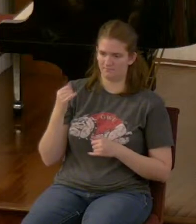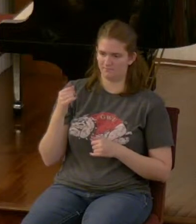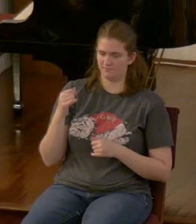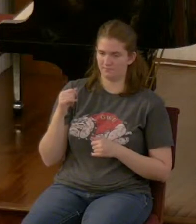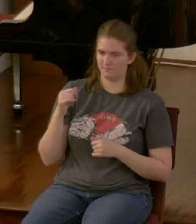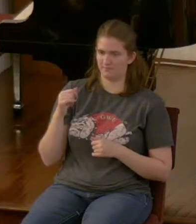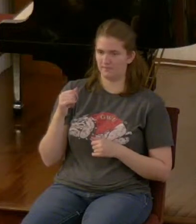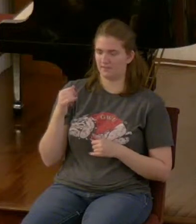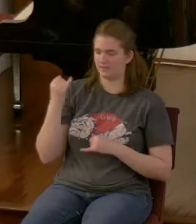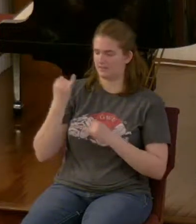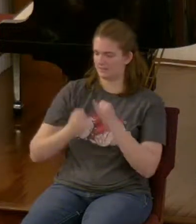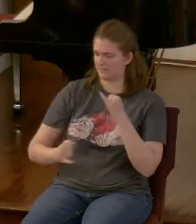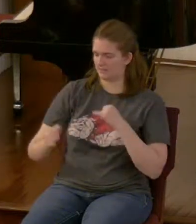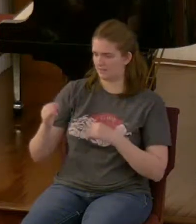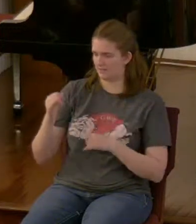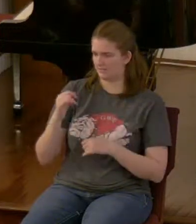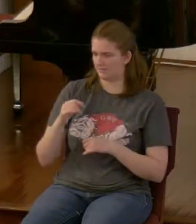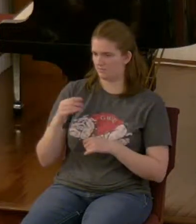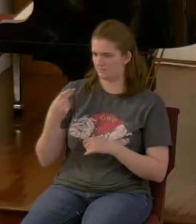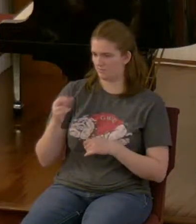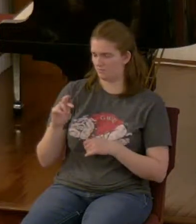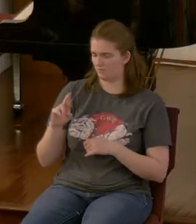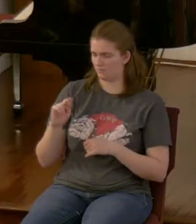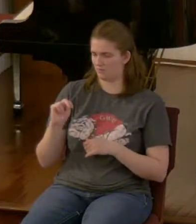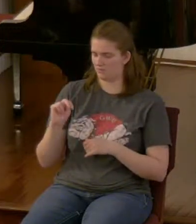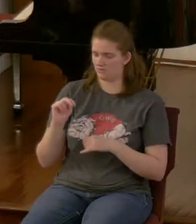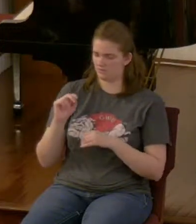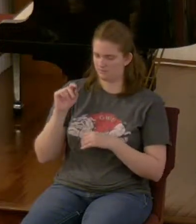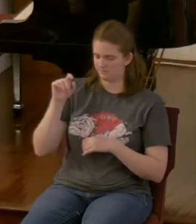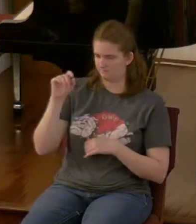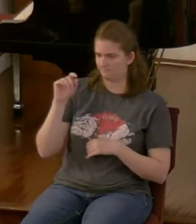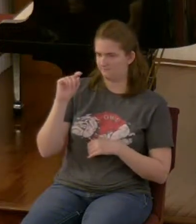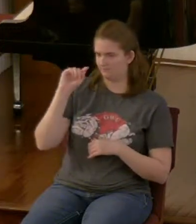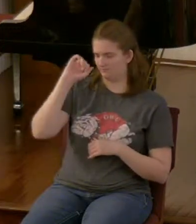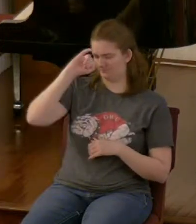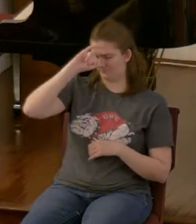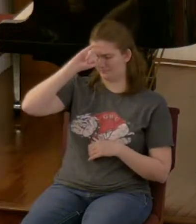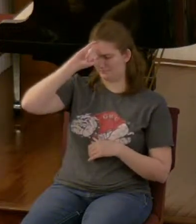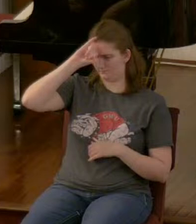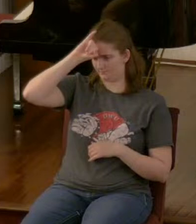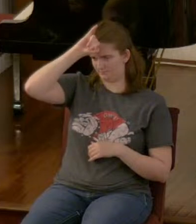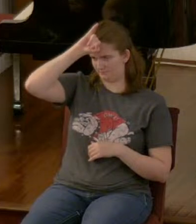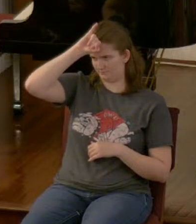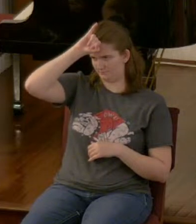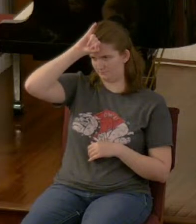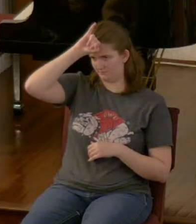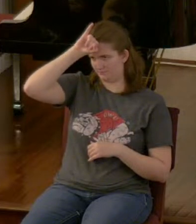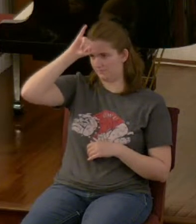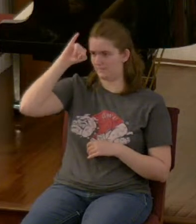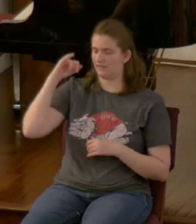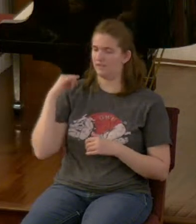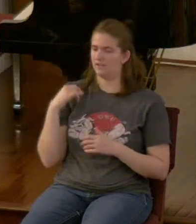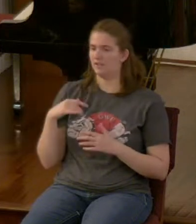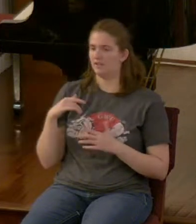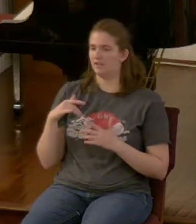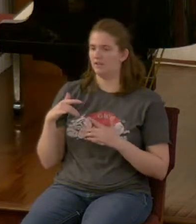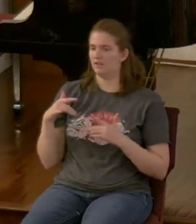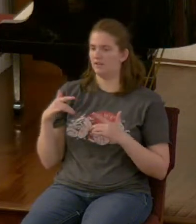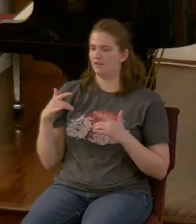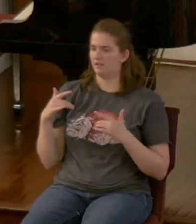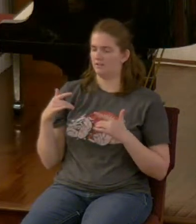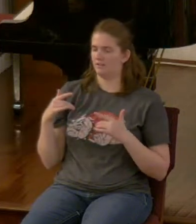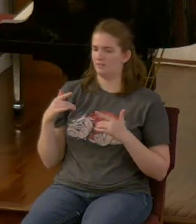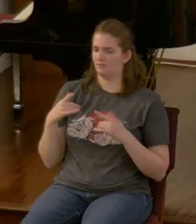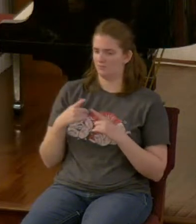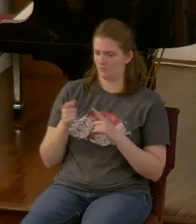conspicuous horn the little horn that rises up it rises up from among those ten kings and it tears